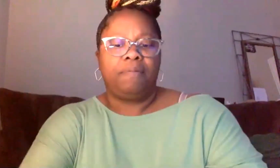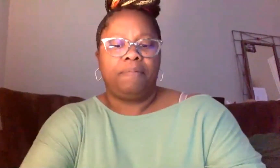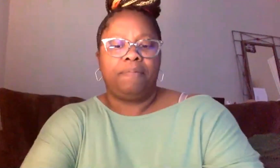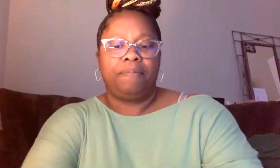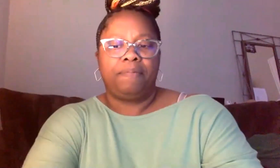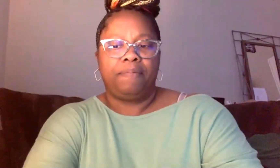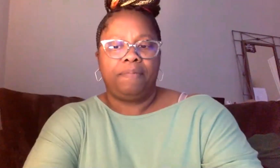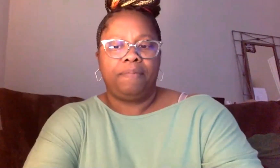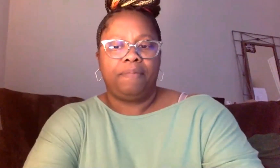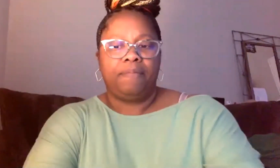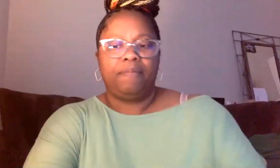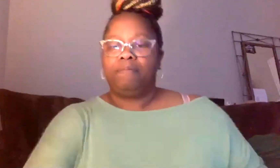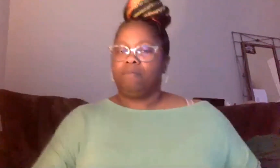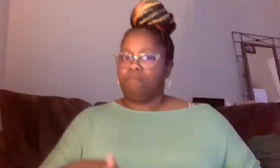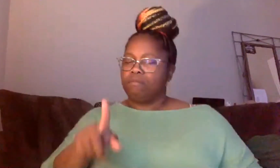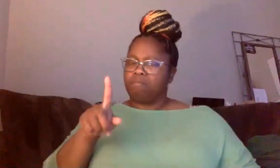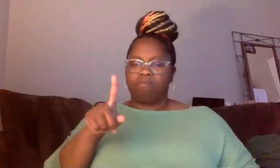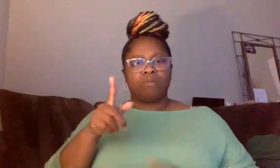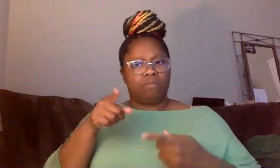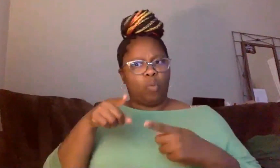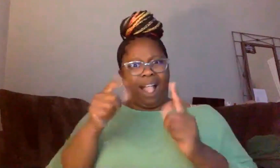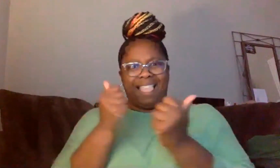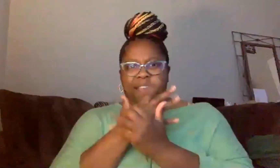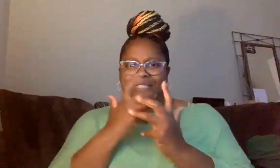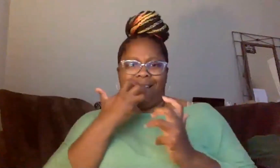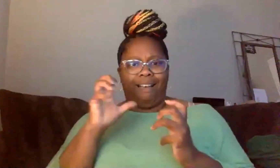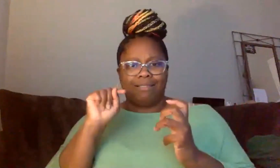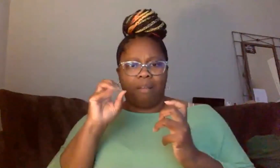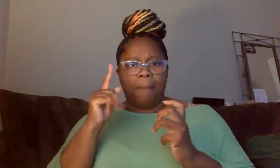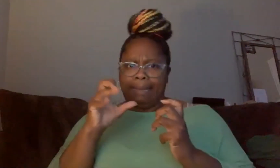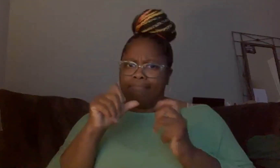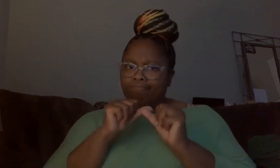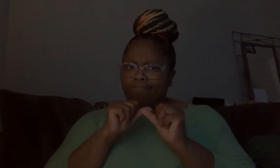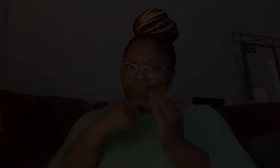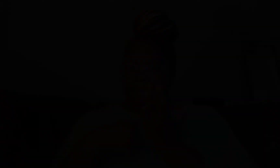is hot, so to speak. So see you all. Take care. Thank you, Mary.